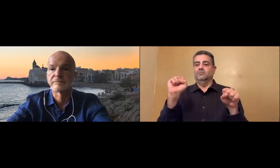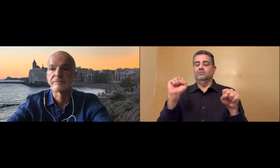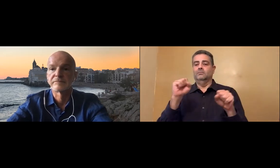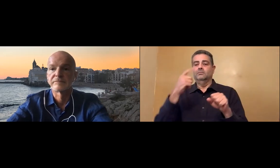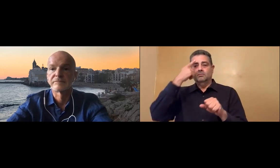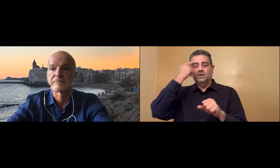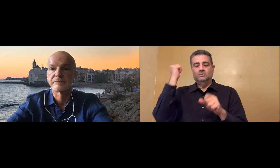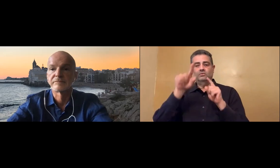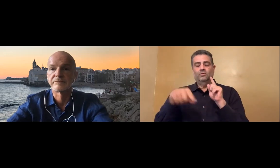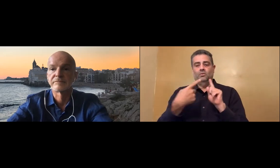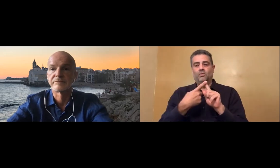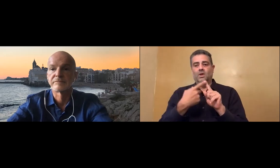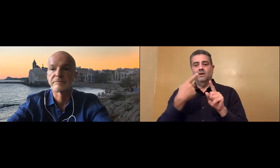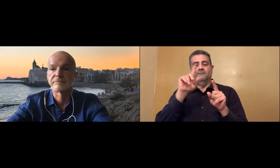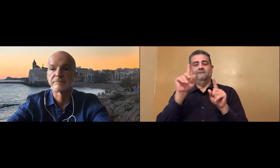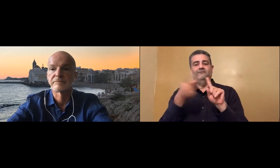It gives me a lot of freedom.